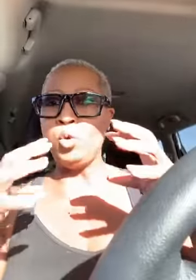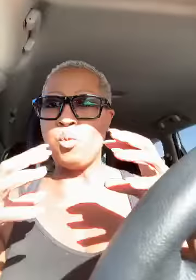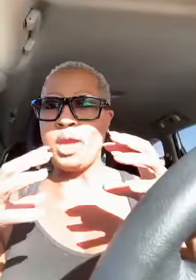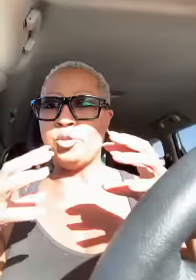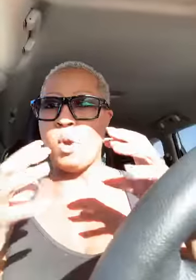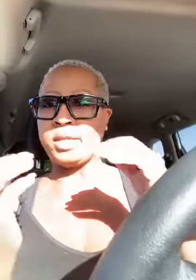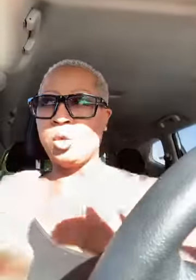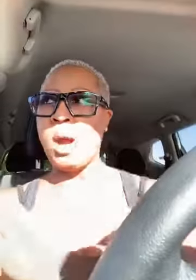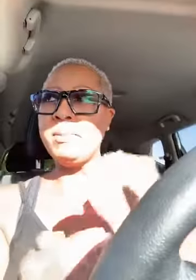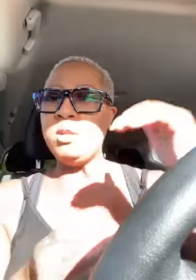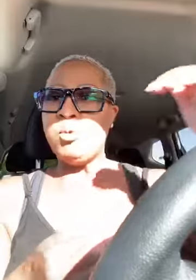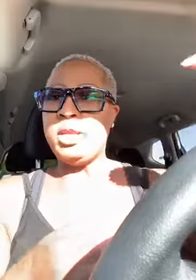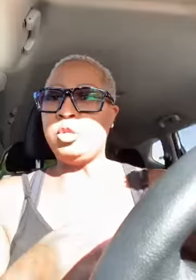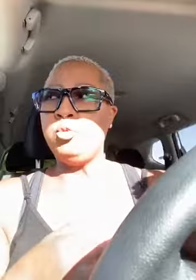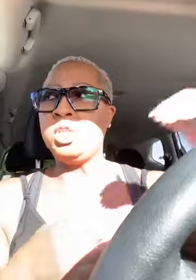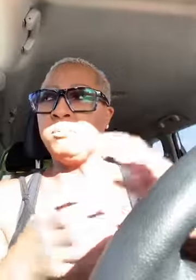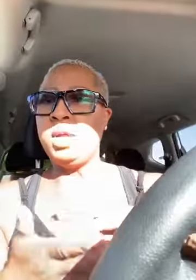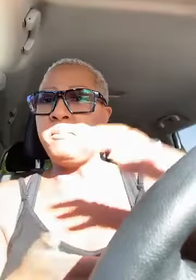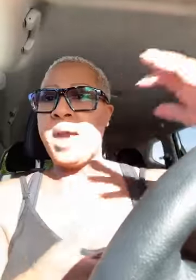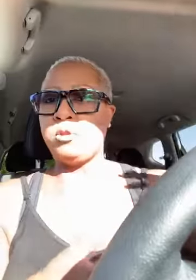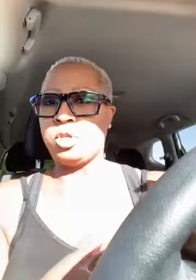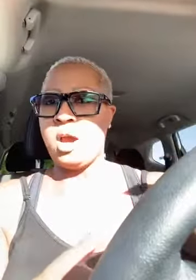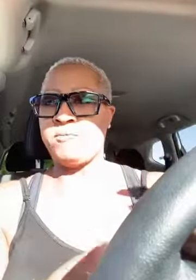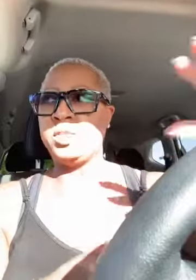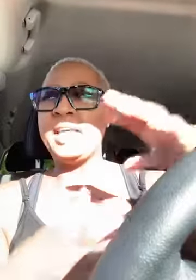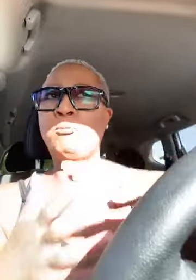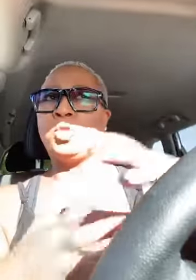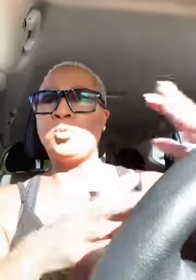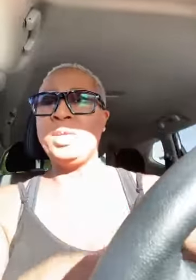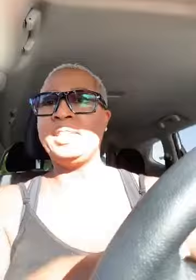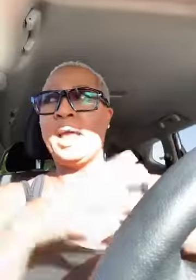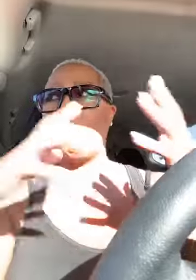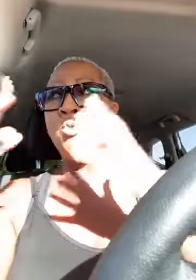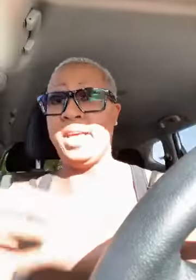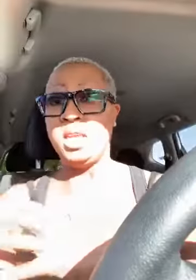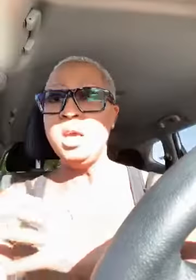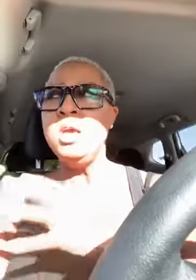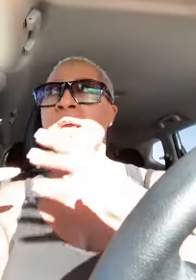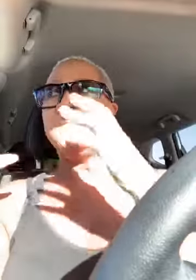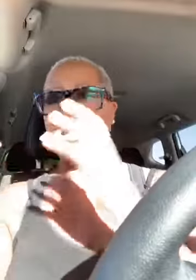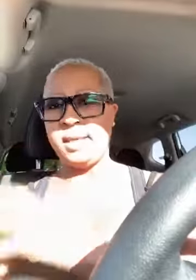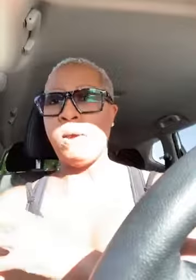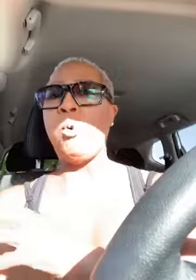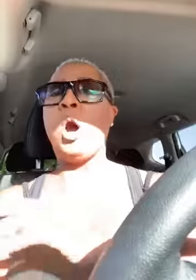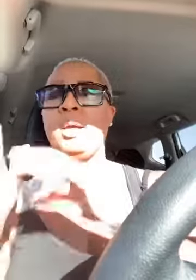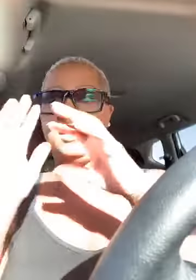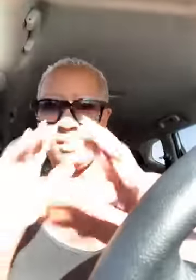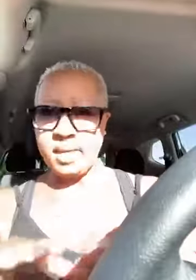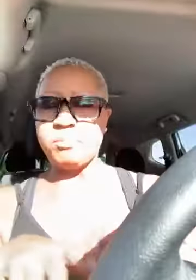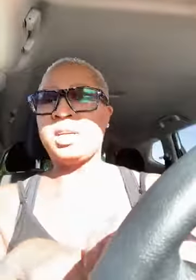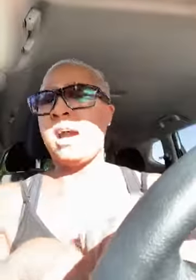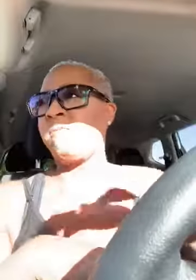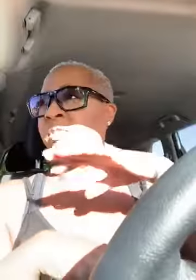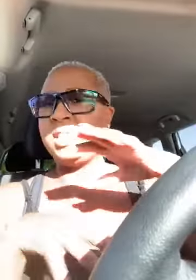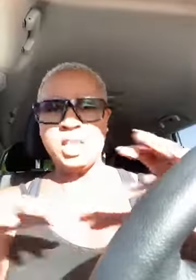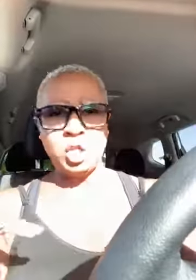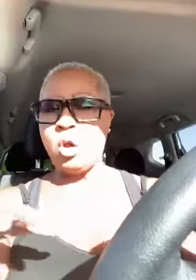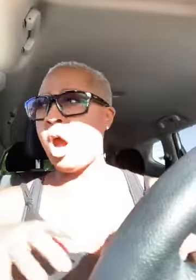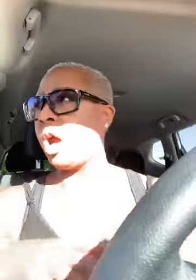on the right track so i'm getting ready to do this money matters conference that was the reason i went to san juan to set up the conference get a little r